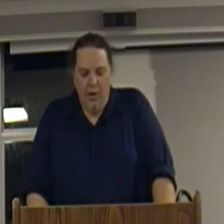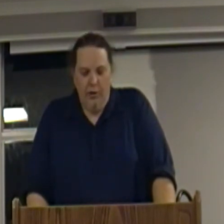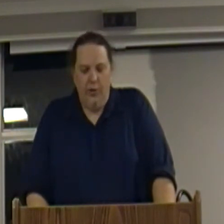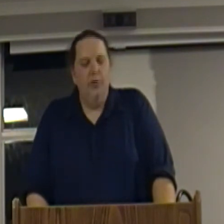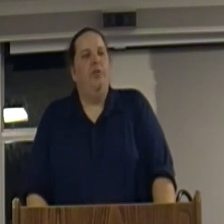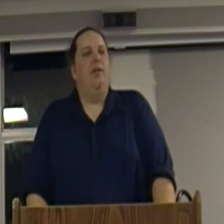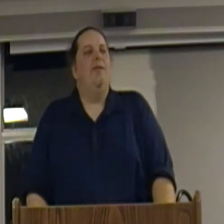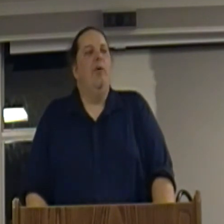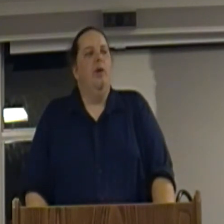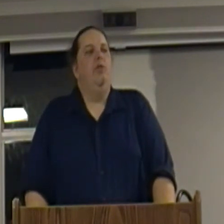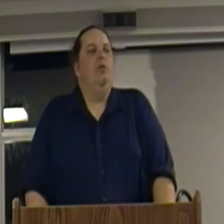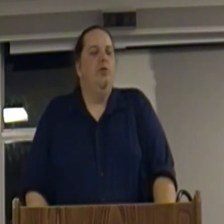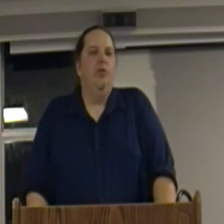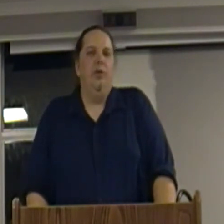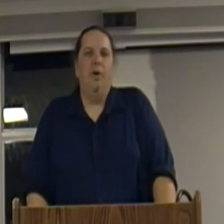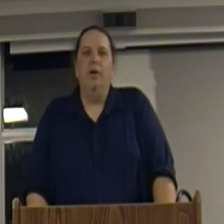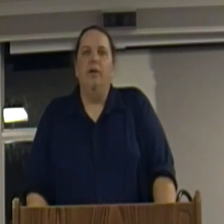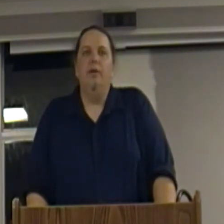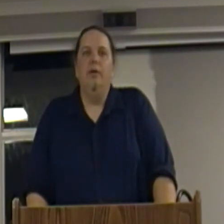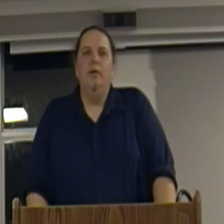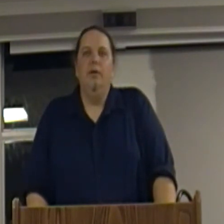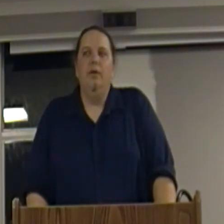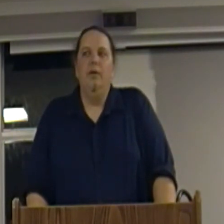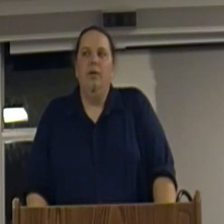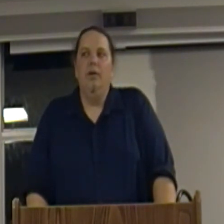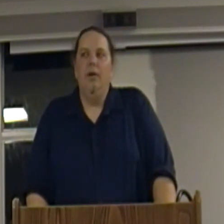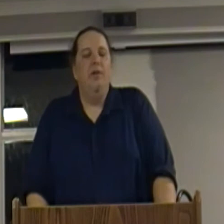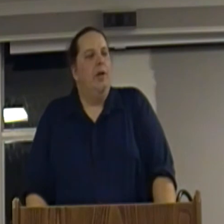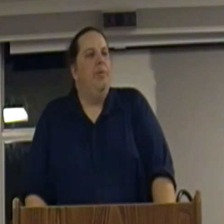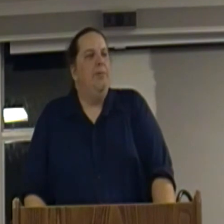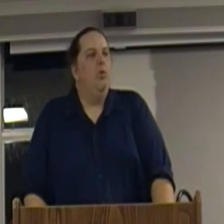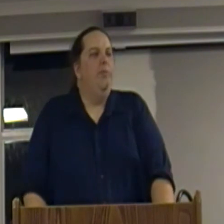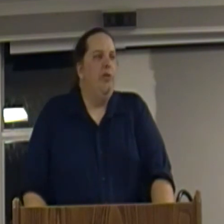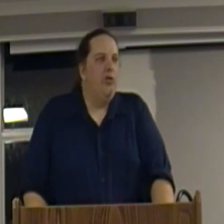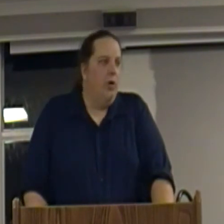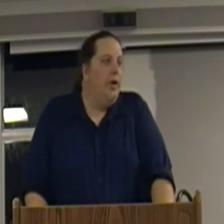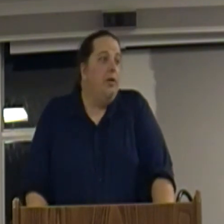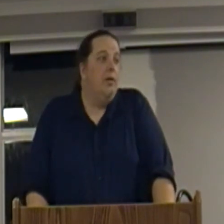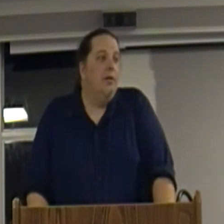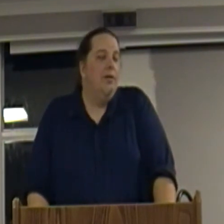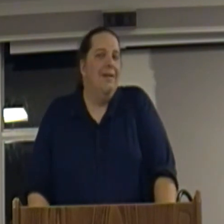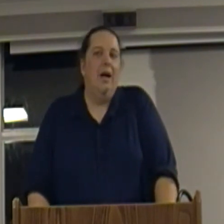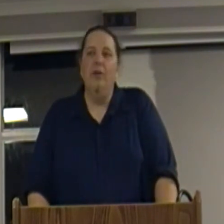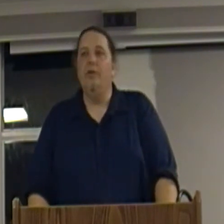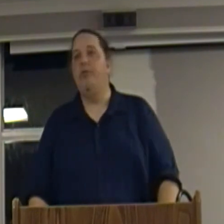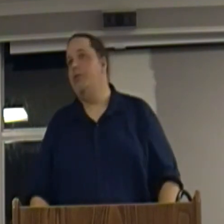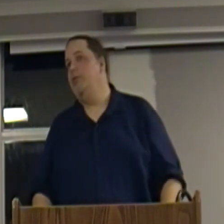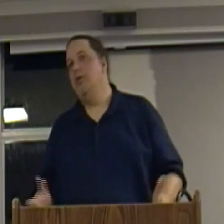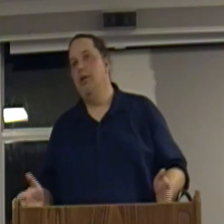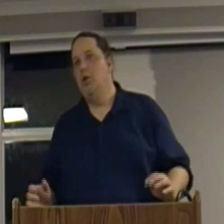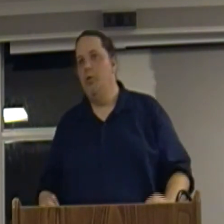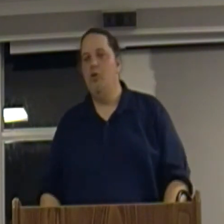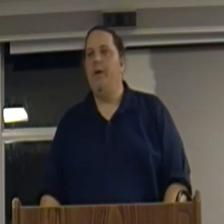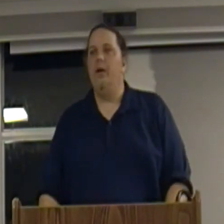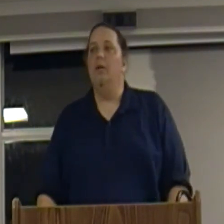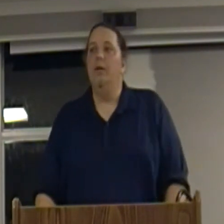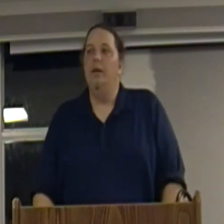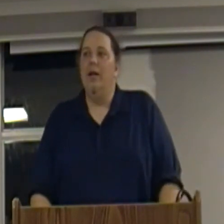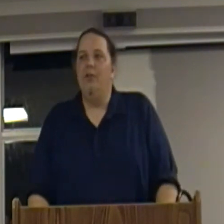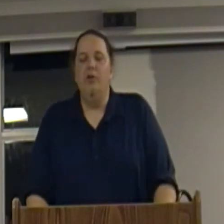So, you'd still have winners and losers in the market. Some people would be destroyed, others would do better and so